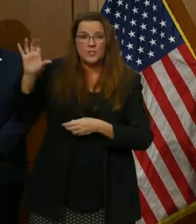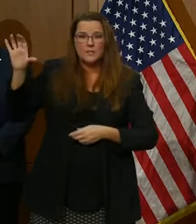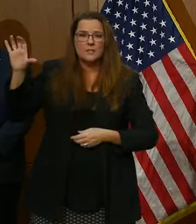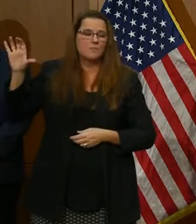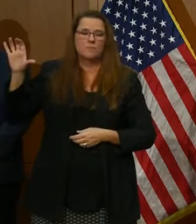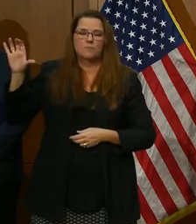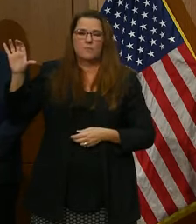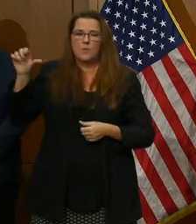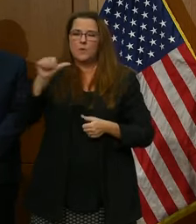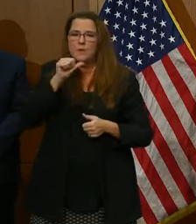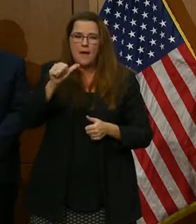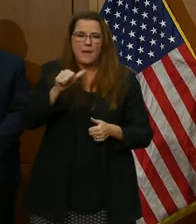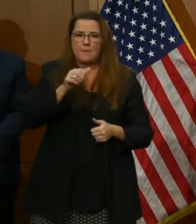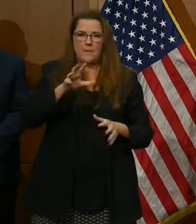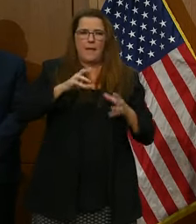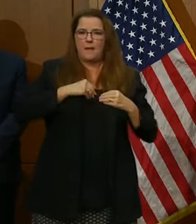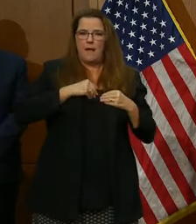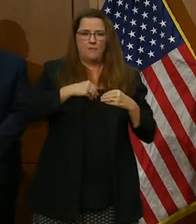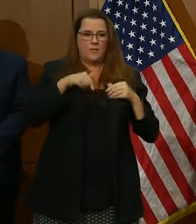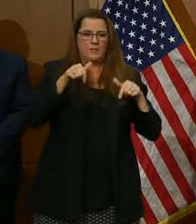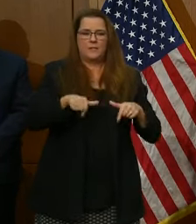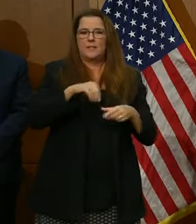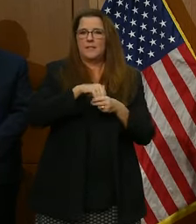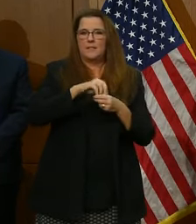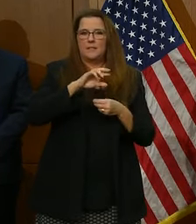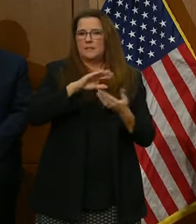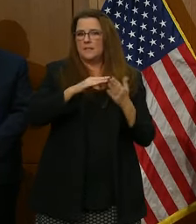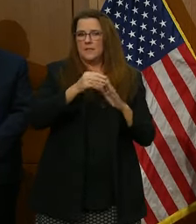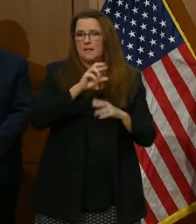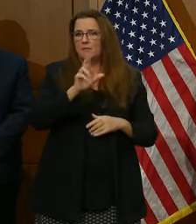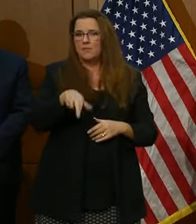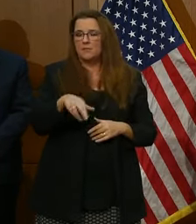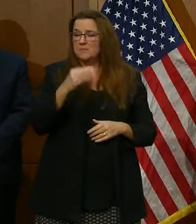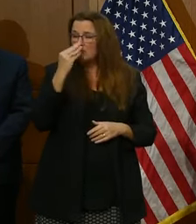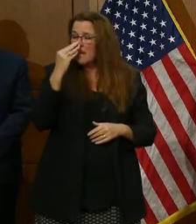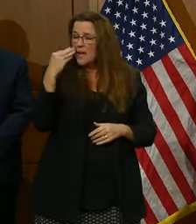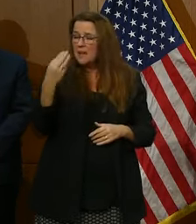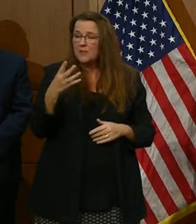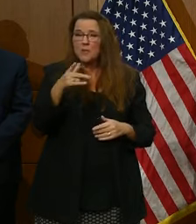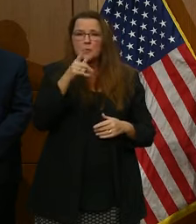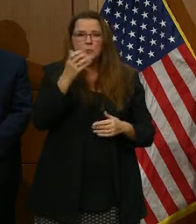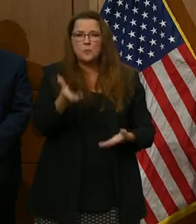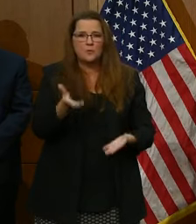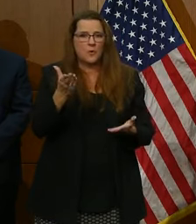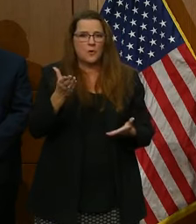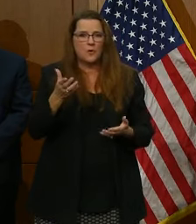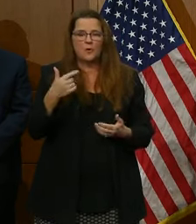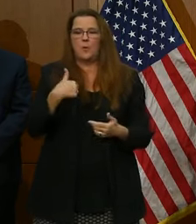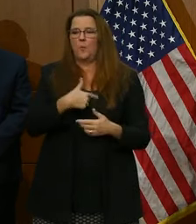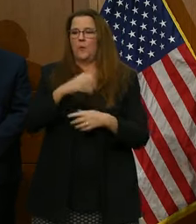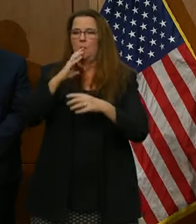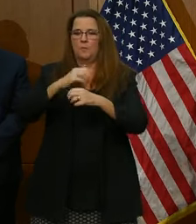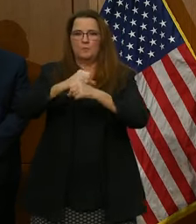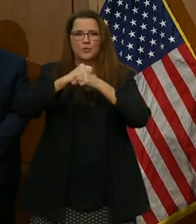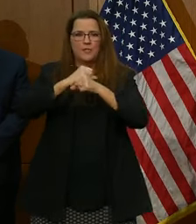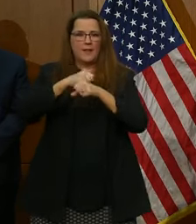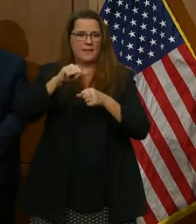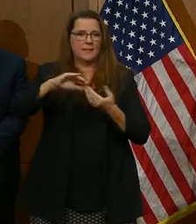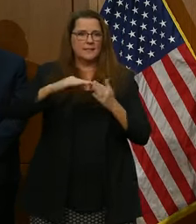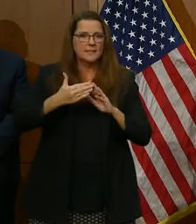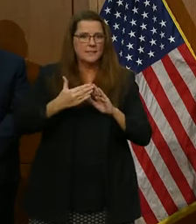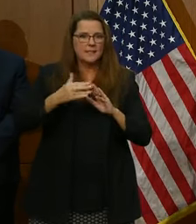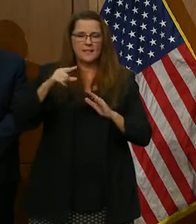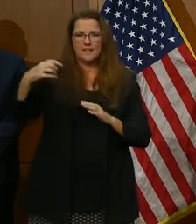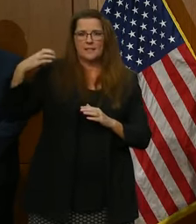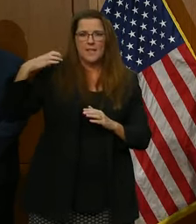not be tolerated in the city of Richmond. I don't care who you are. We will protect this city, this capital,